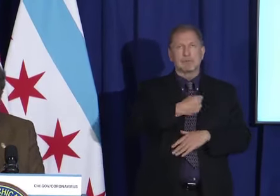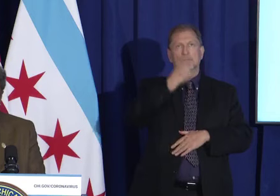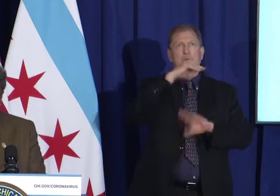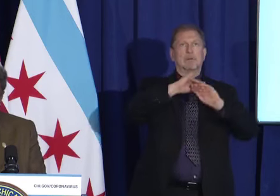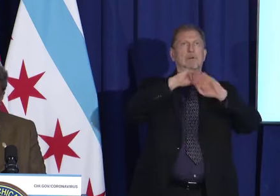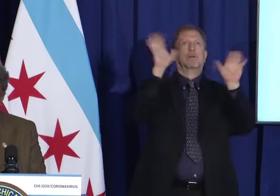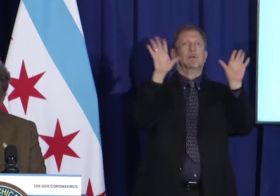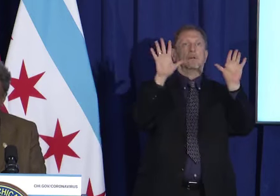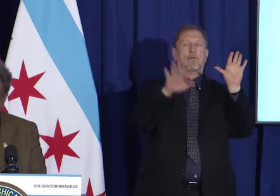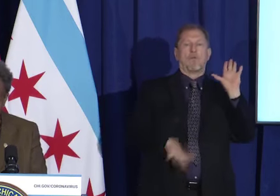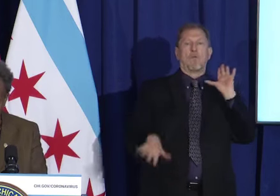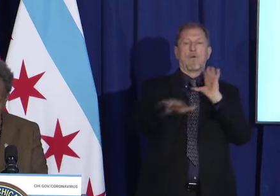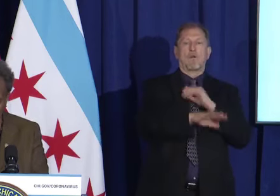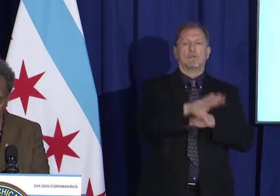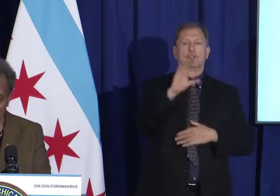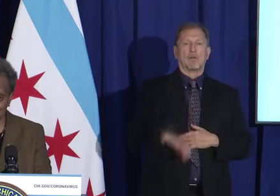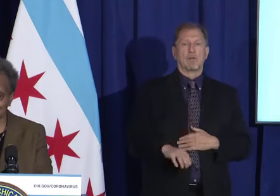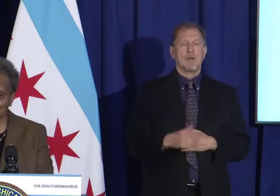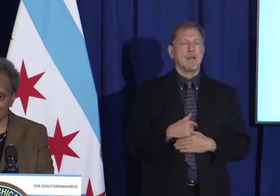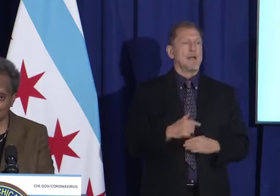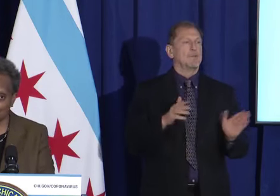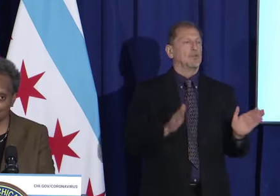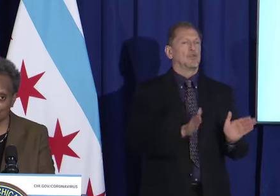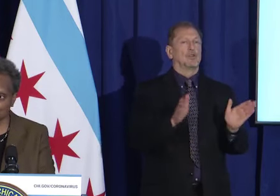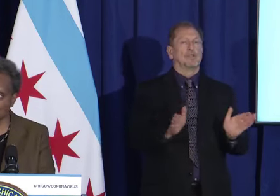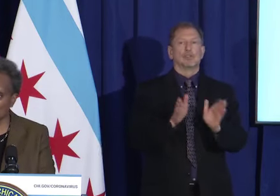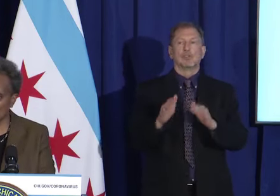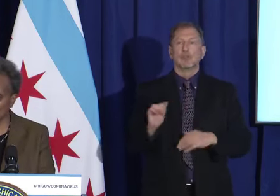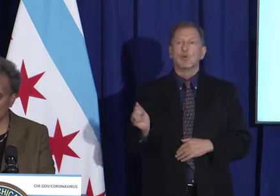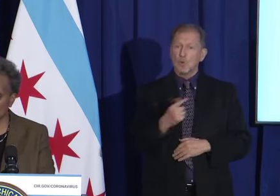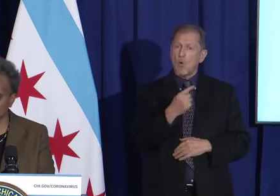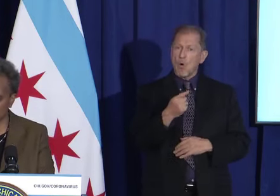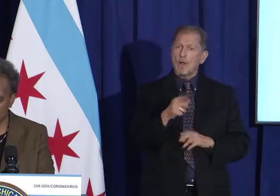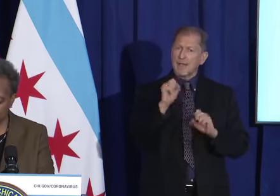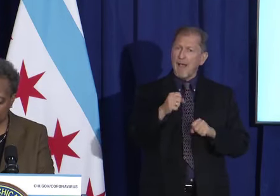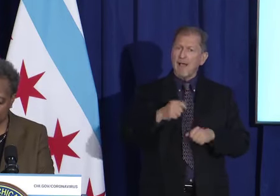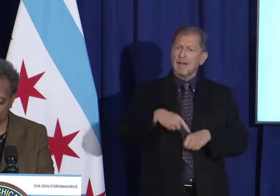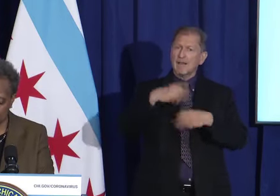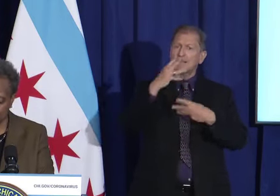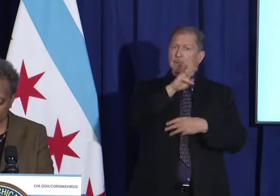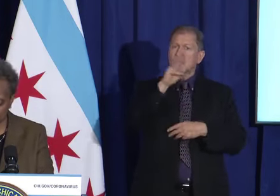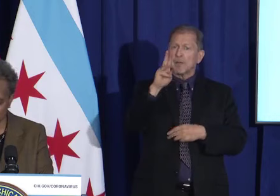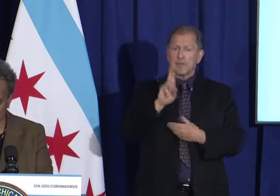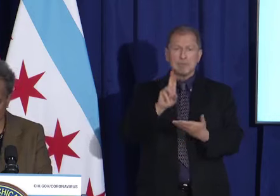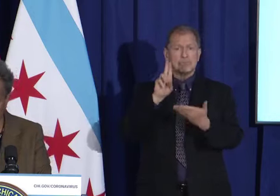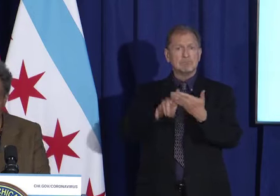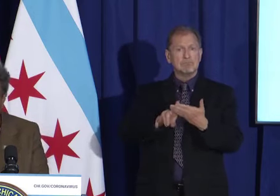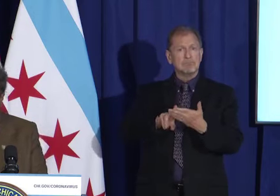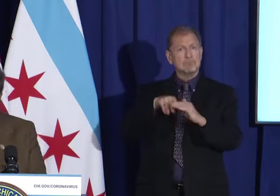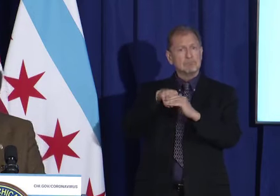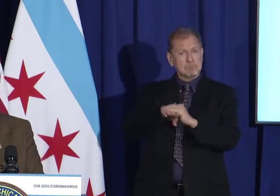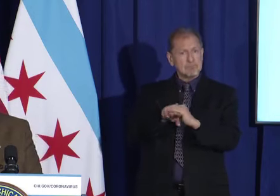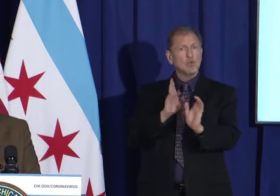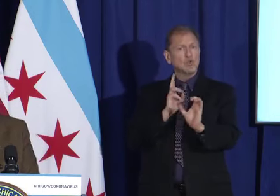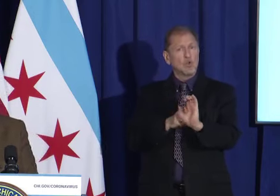I would encourage every Chicagoan to sign up to be part of this campaign, Protect Chicago,